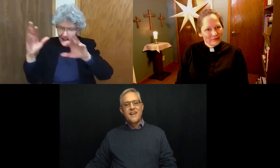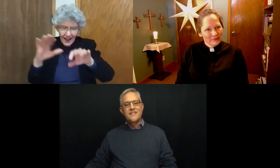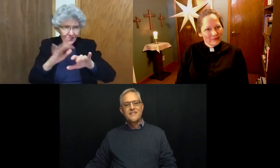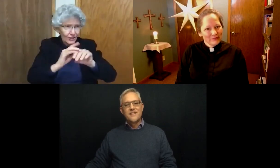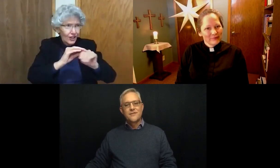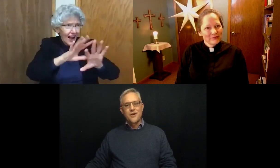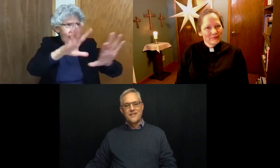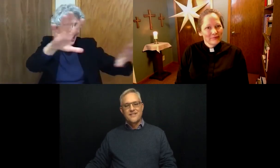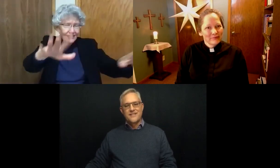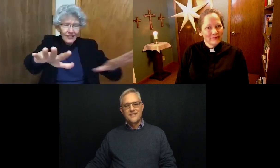of Christ.